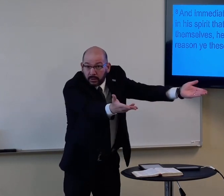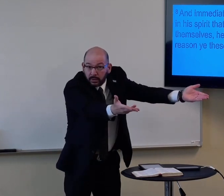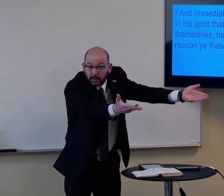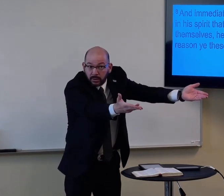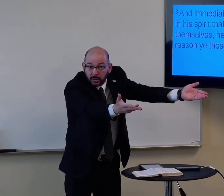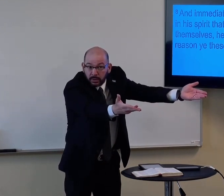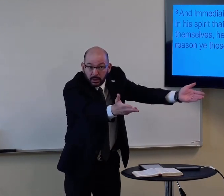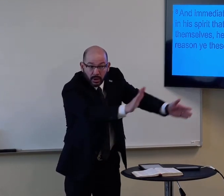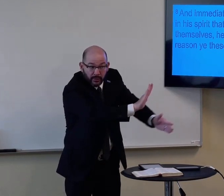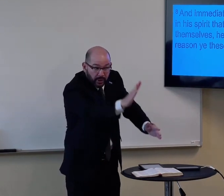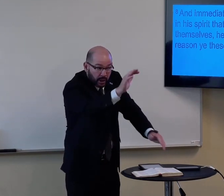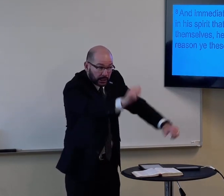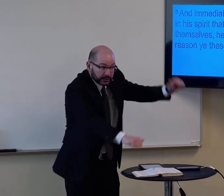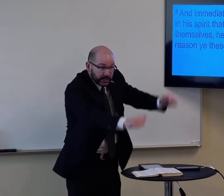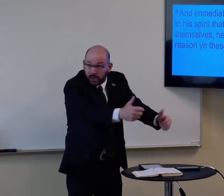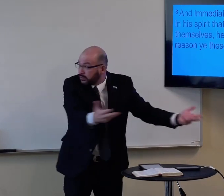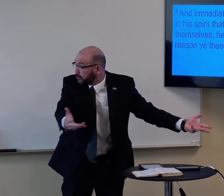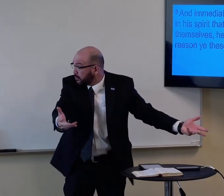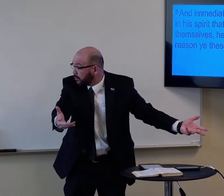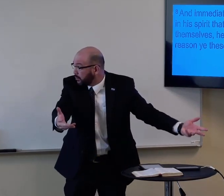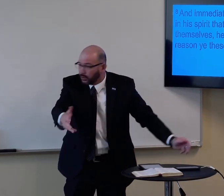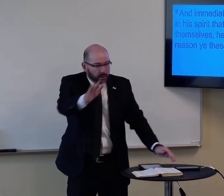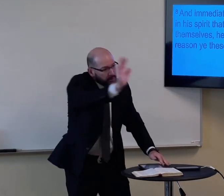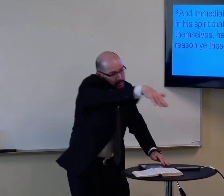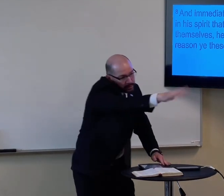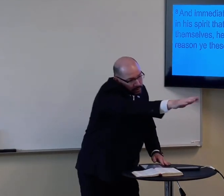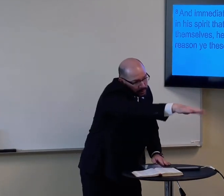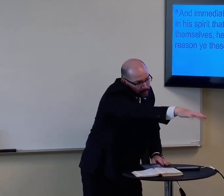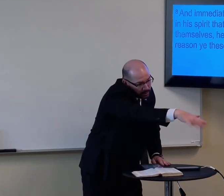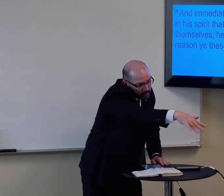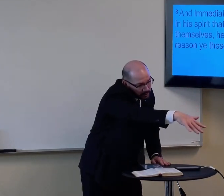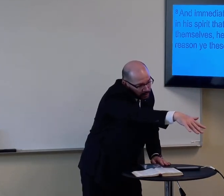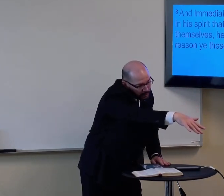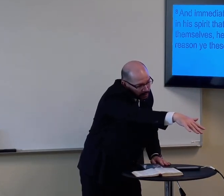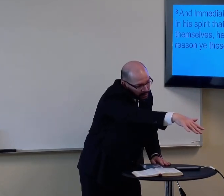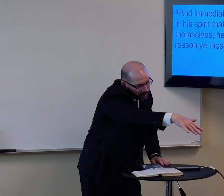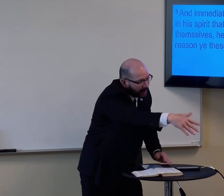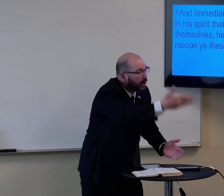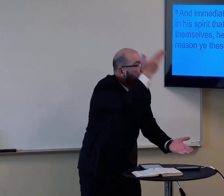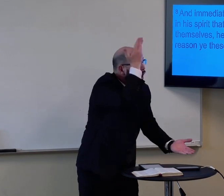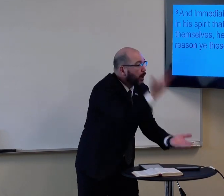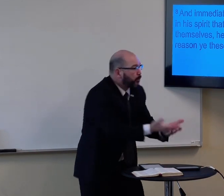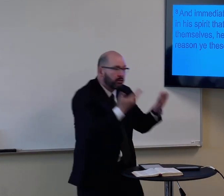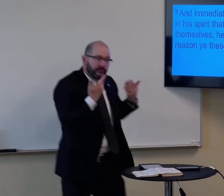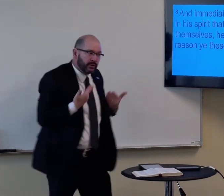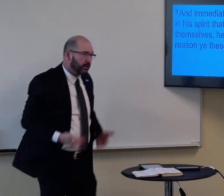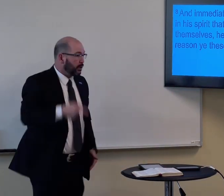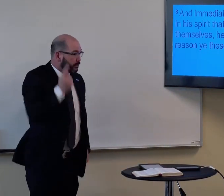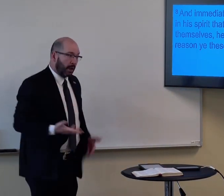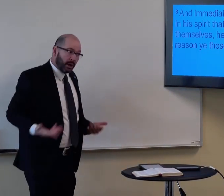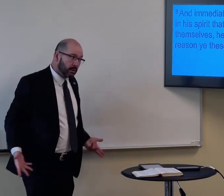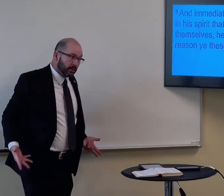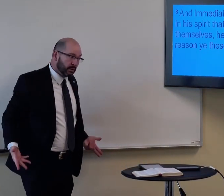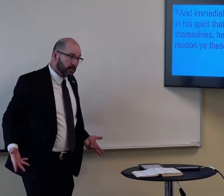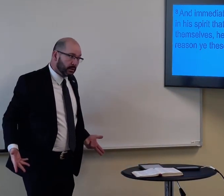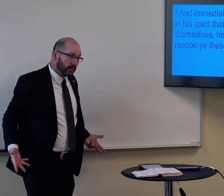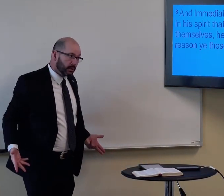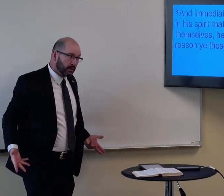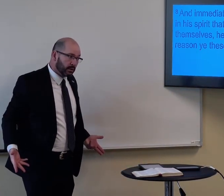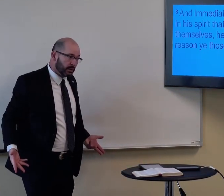But the souls of the people around him were important as well, and he saw their doubt, and he called them out, and he said, hey, just